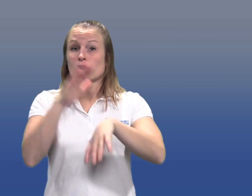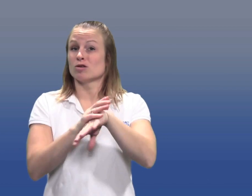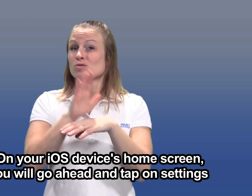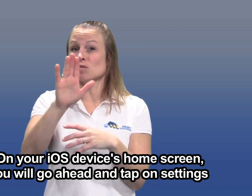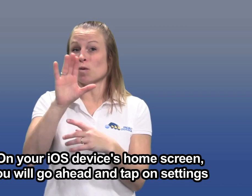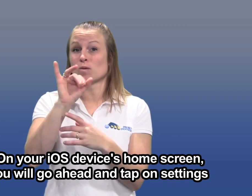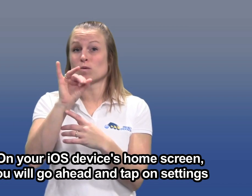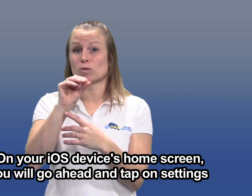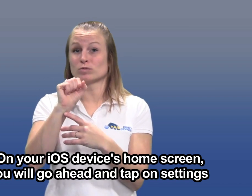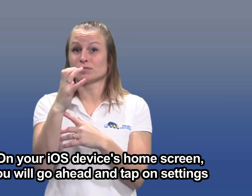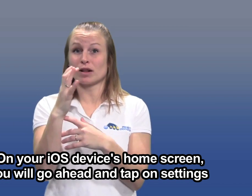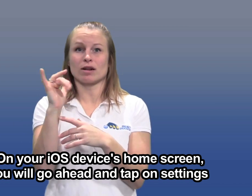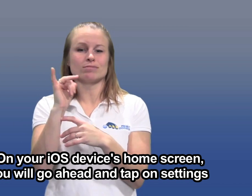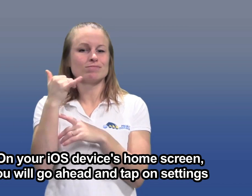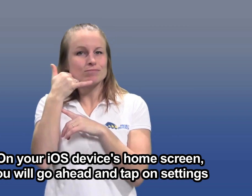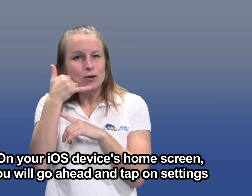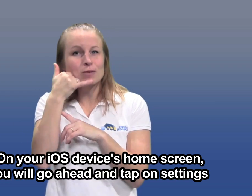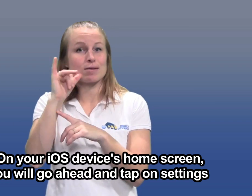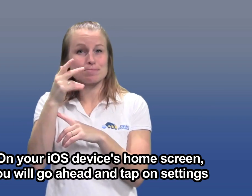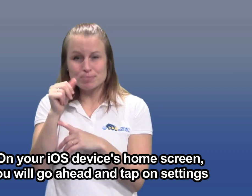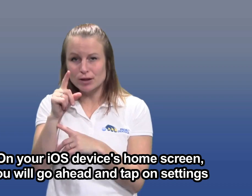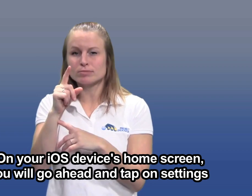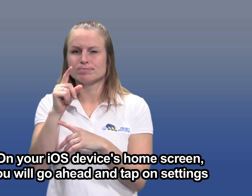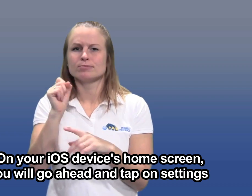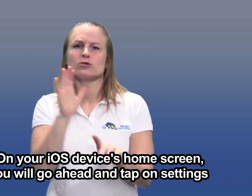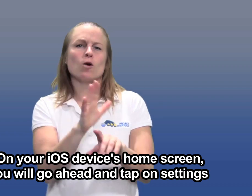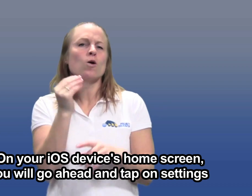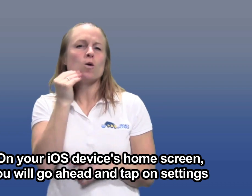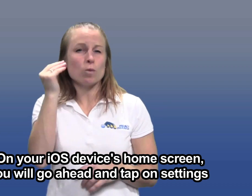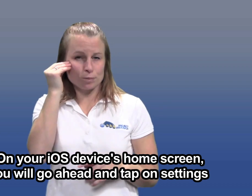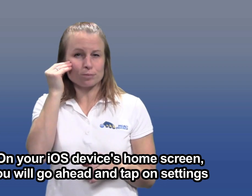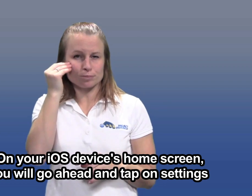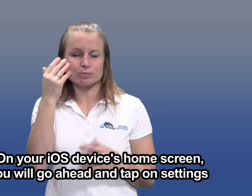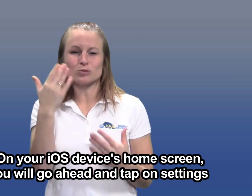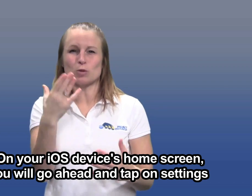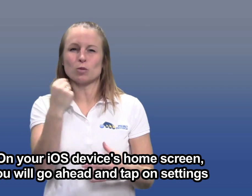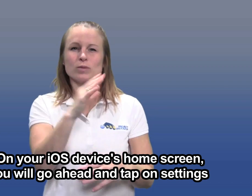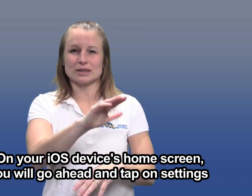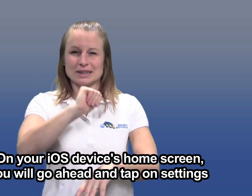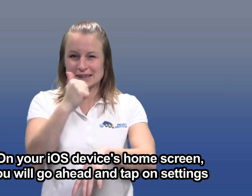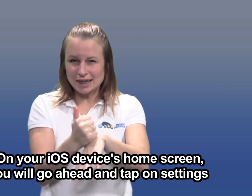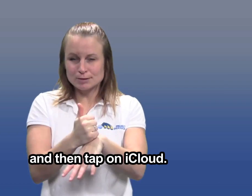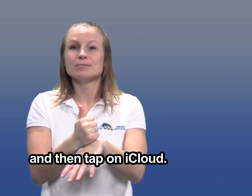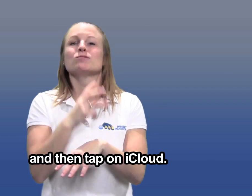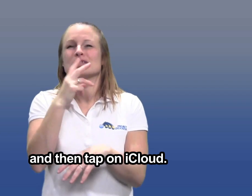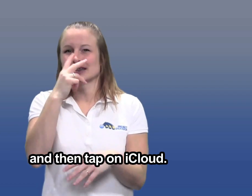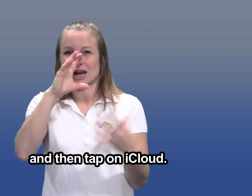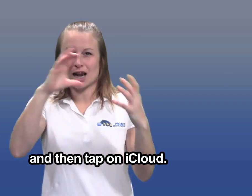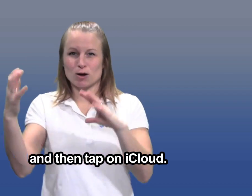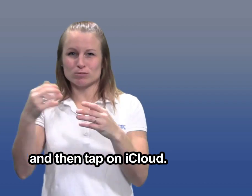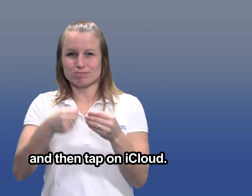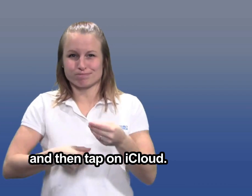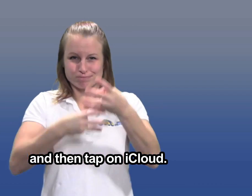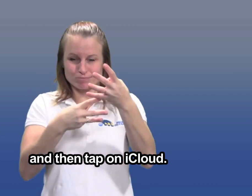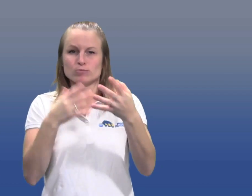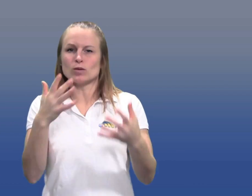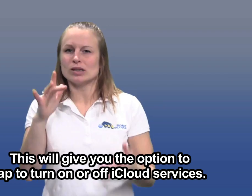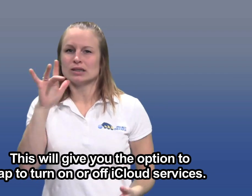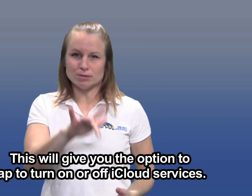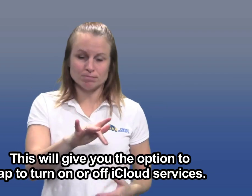On your iOS devices home screen you'll go ahead and tap on settings and then tap on iCloud. This will give you